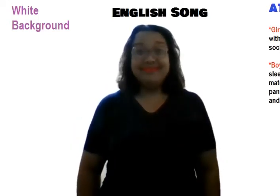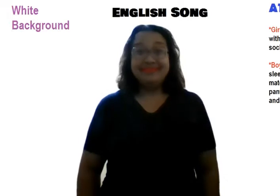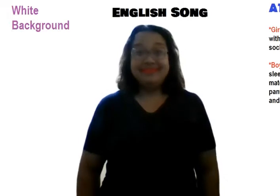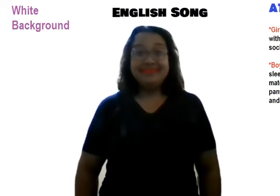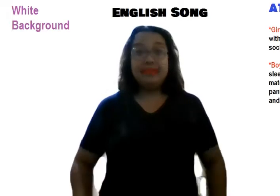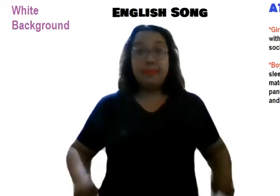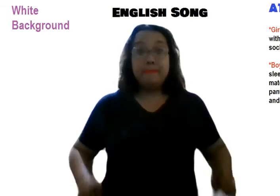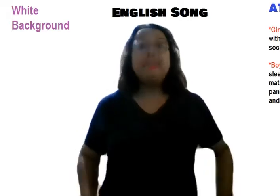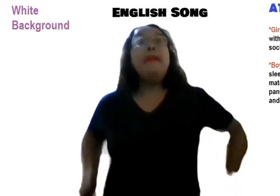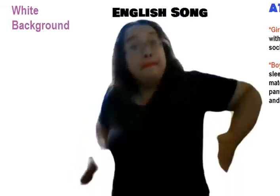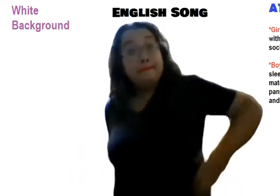Ready, and up.